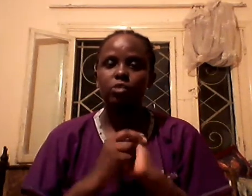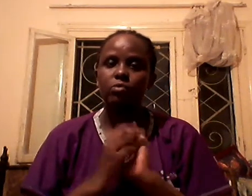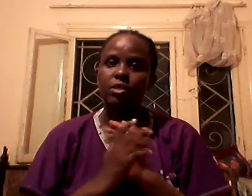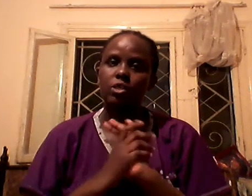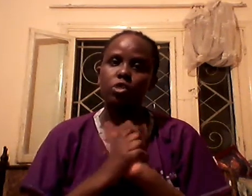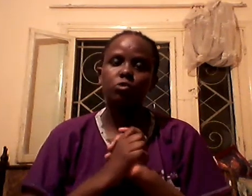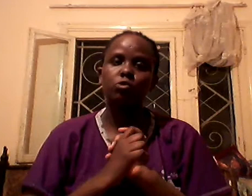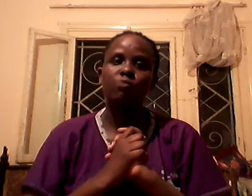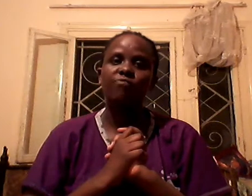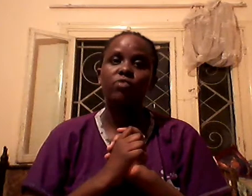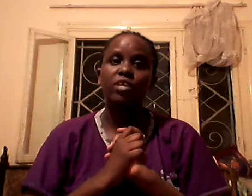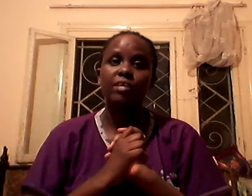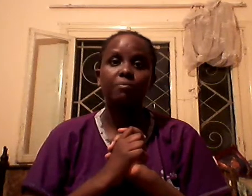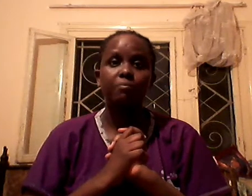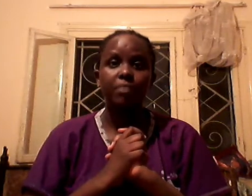You guys, you should forgive me.